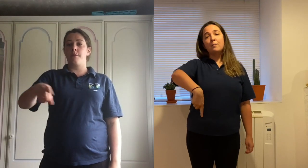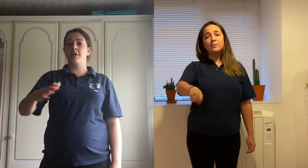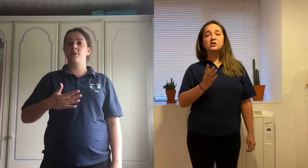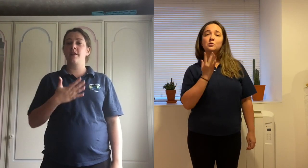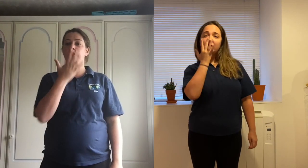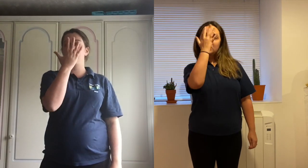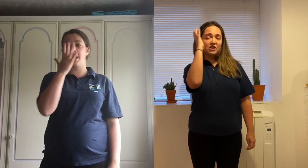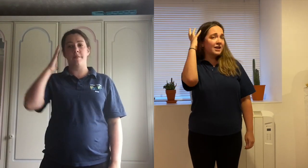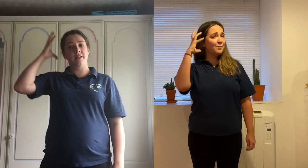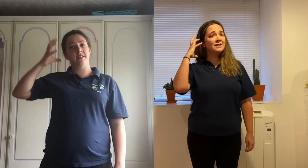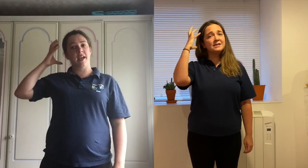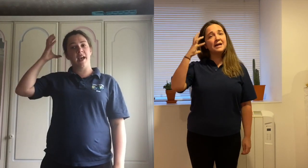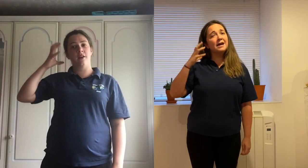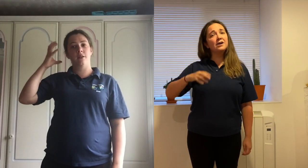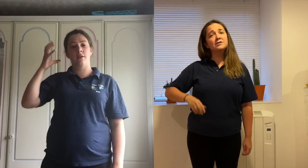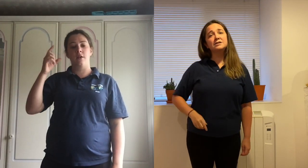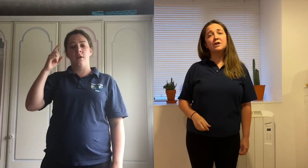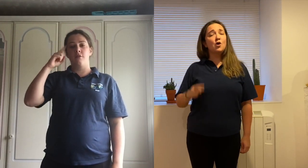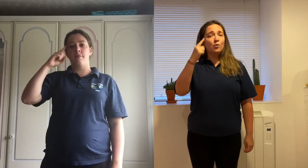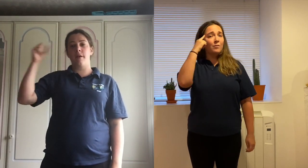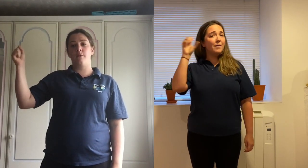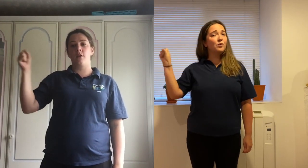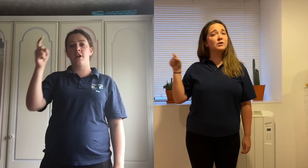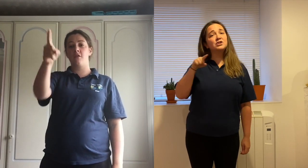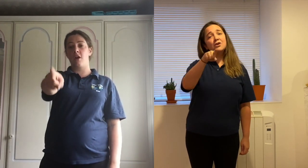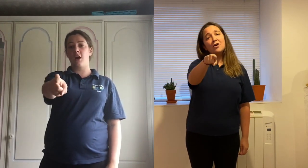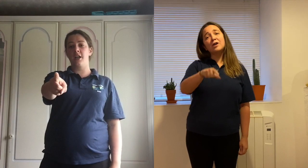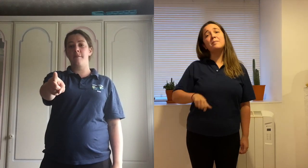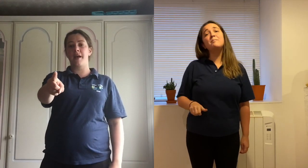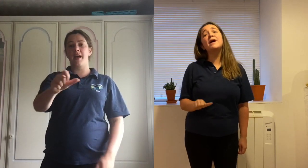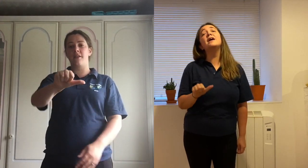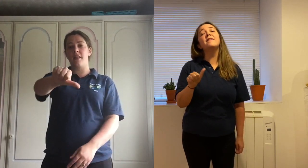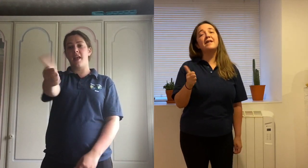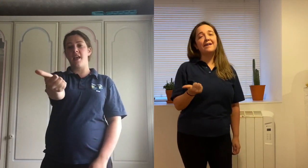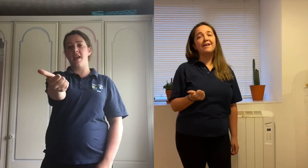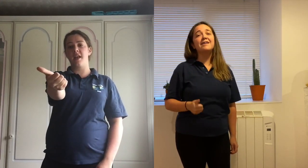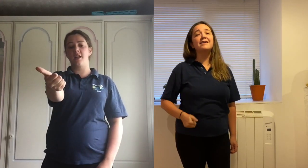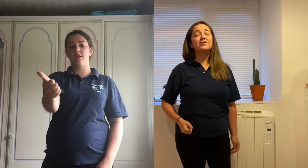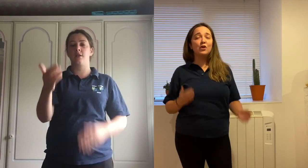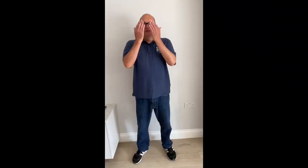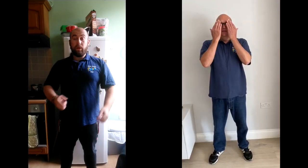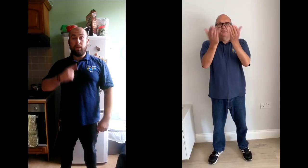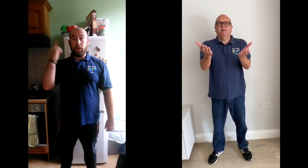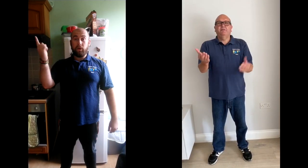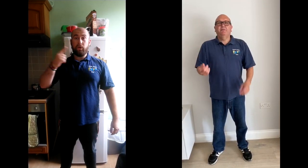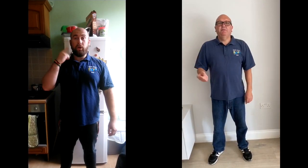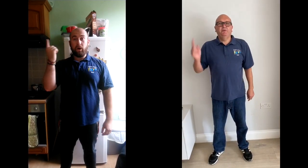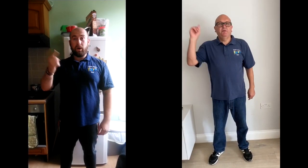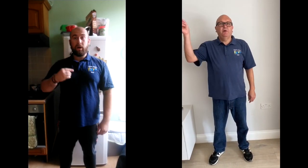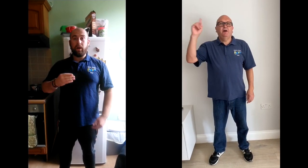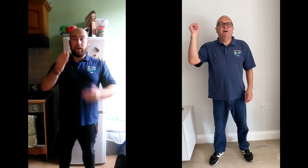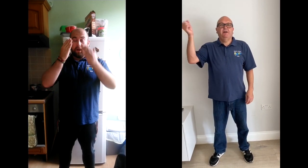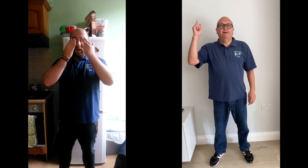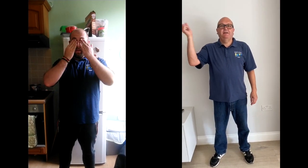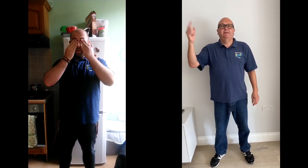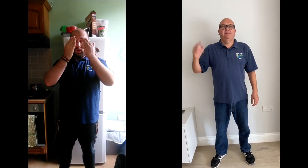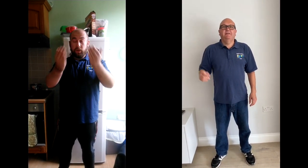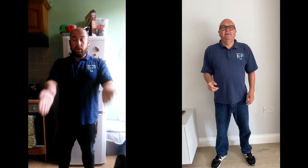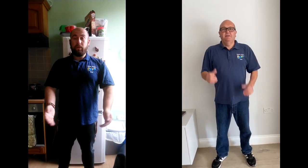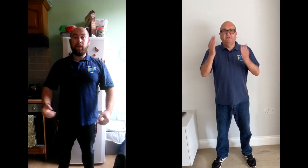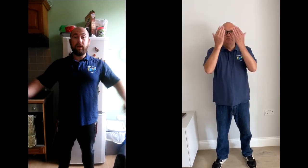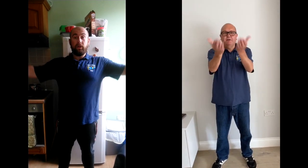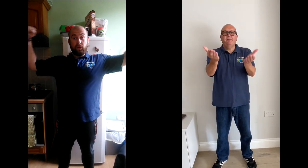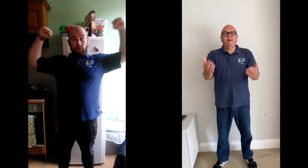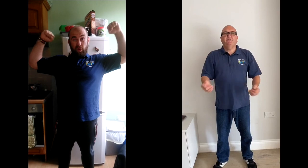Press away the shame and doubt Remember what you're all about in there Show them who you are